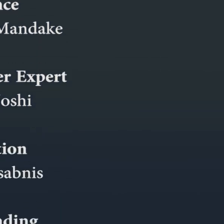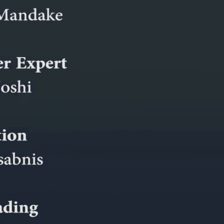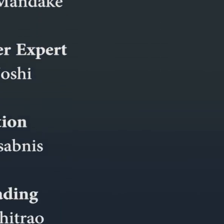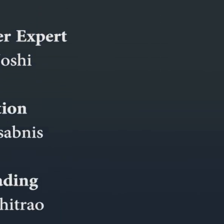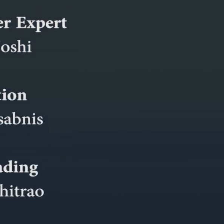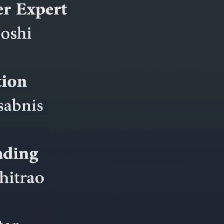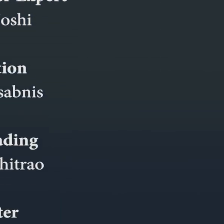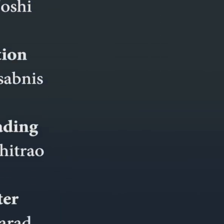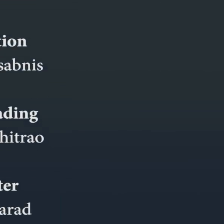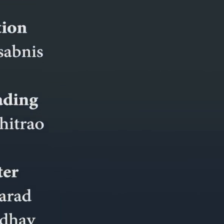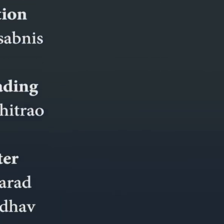To be